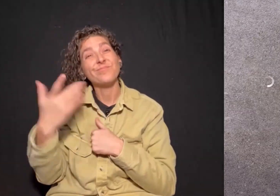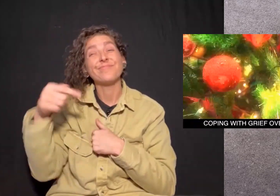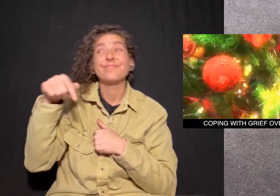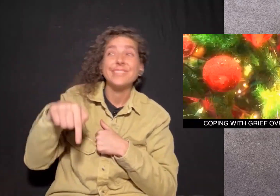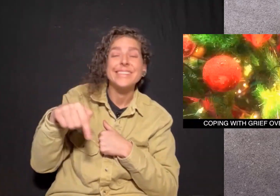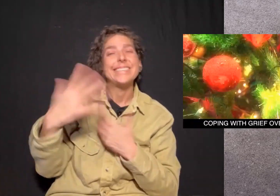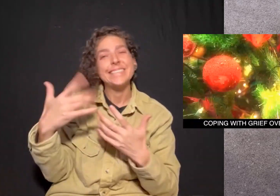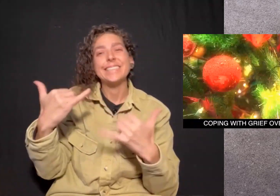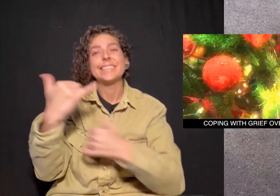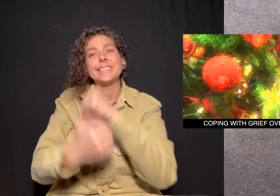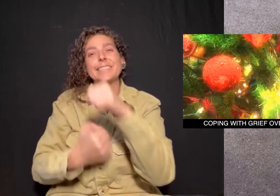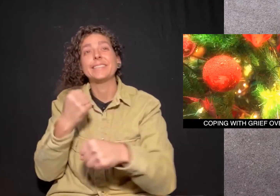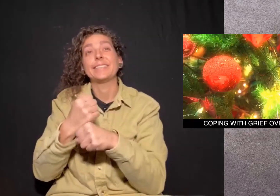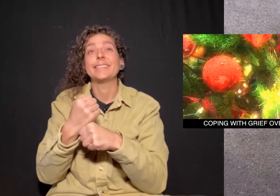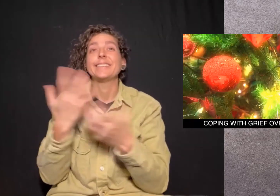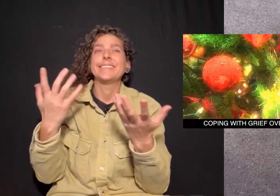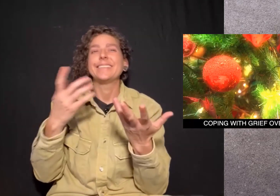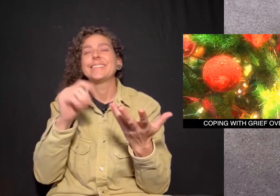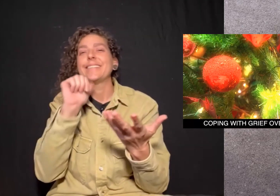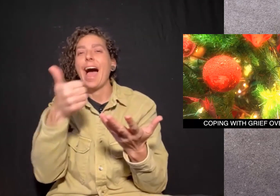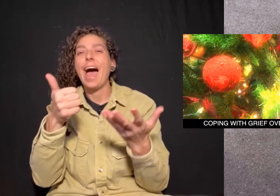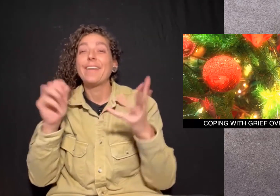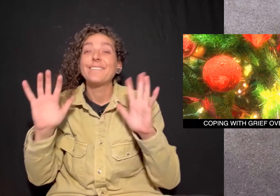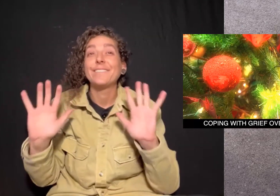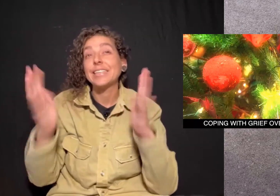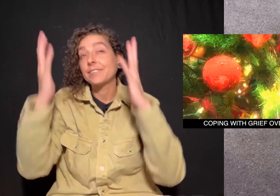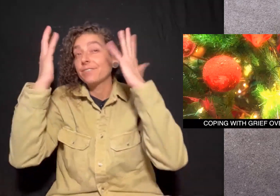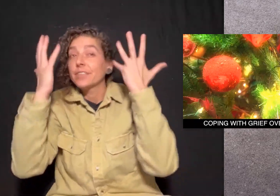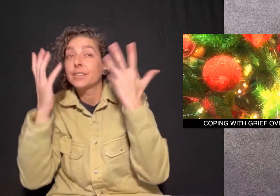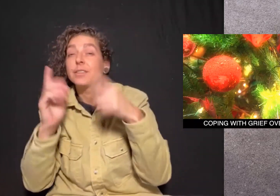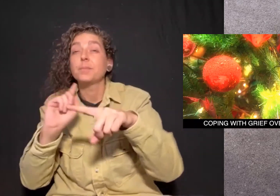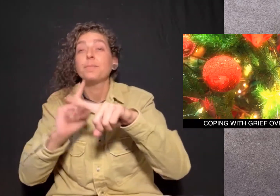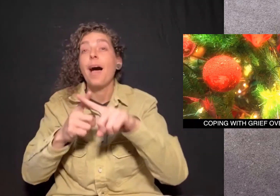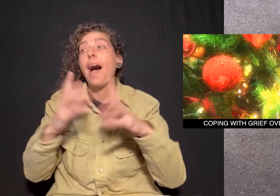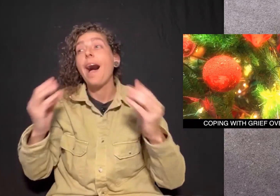We also know this time of year is not festive and bright for everyone.